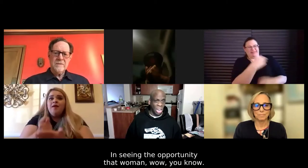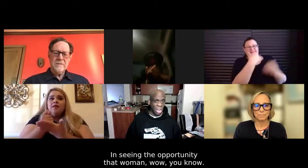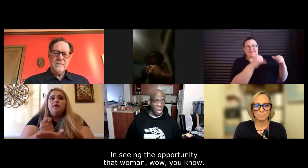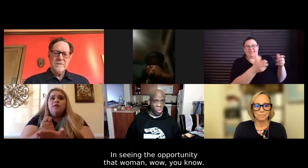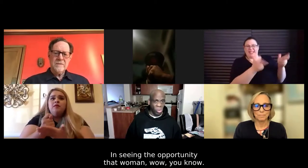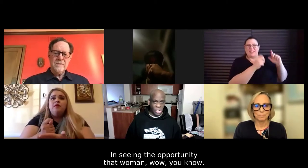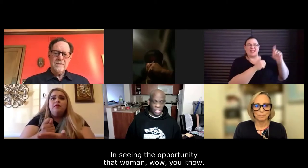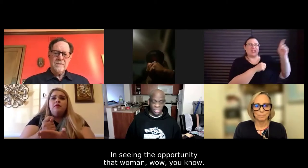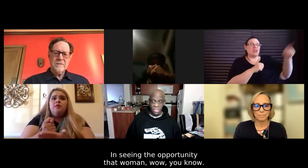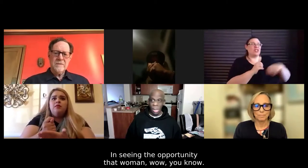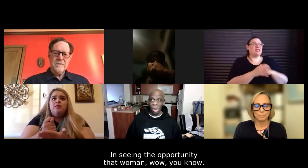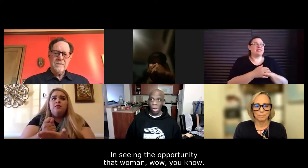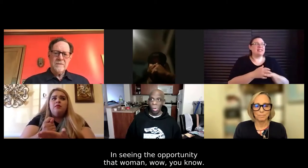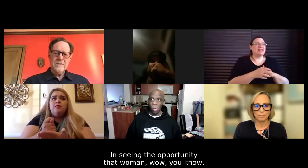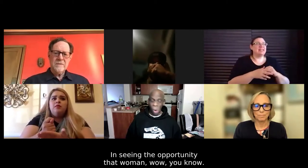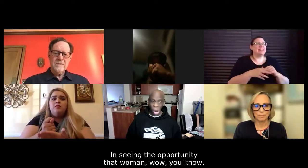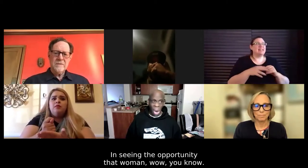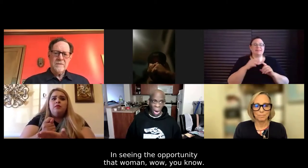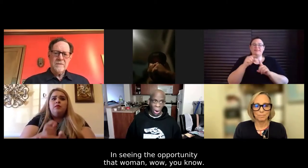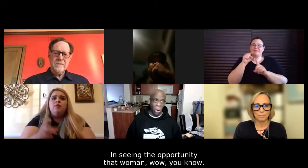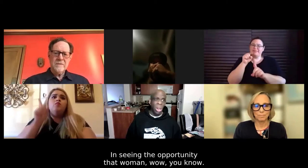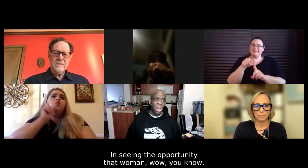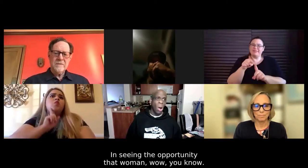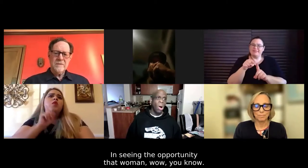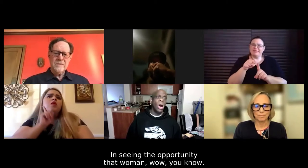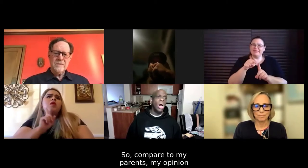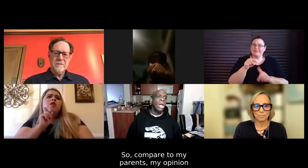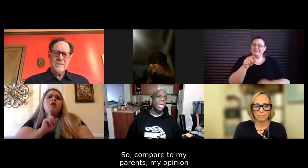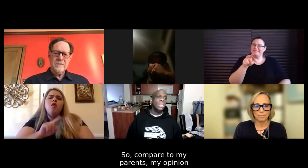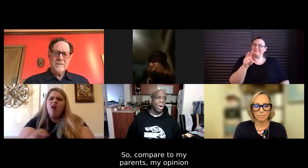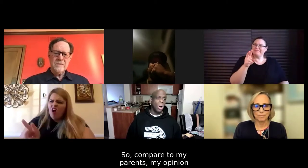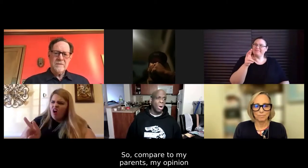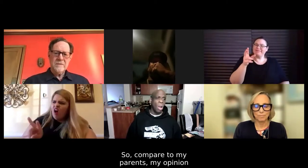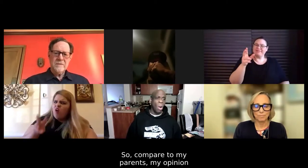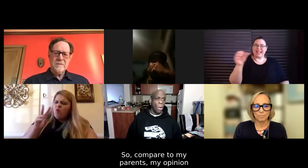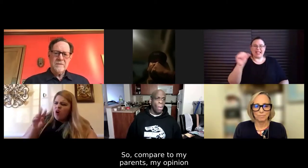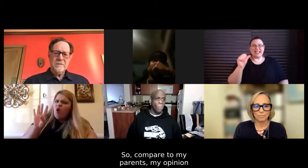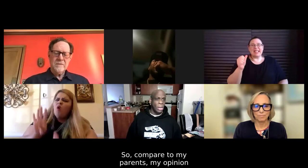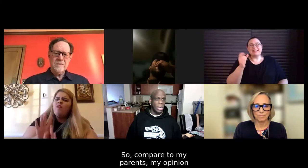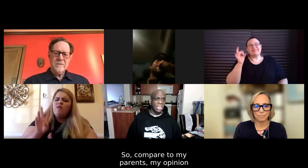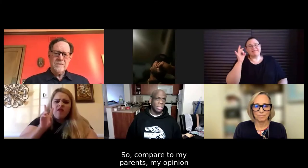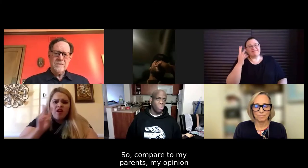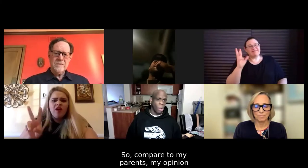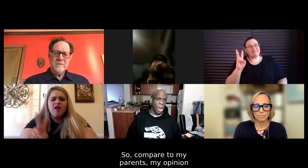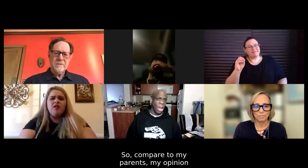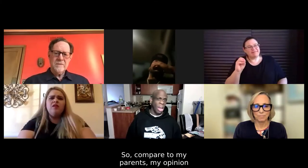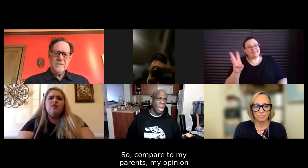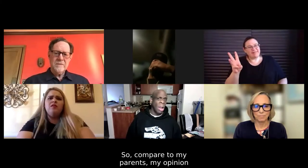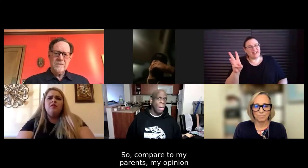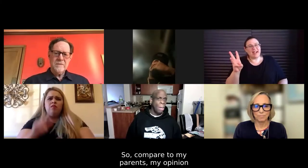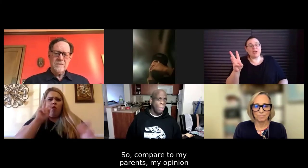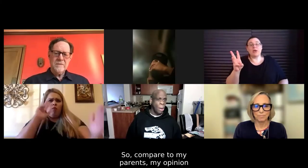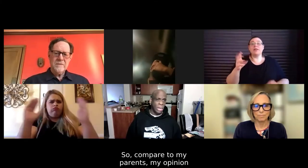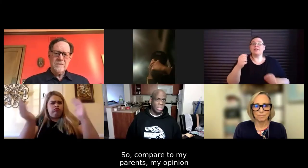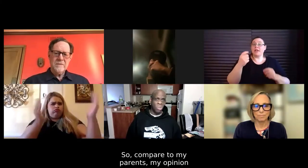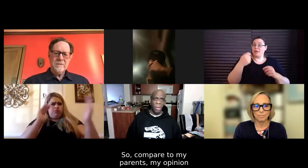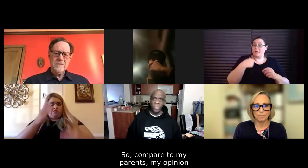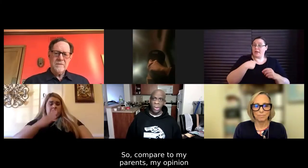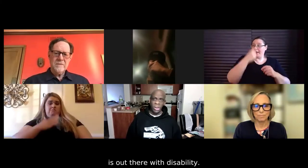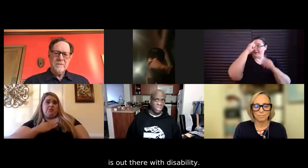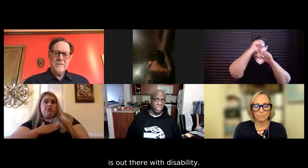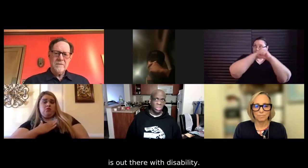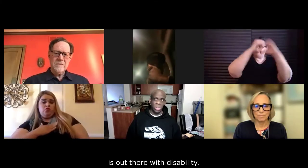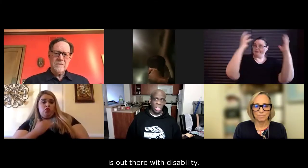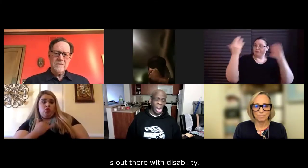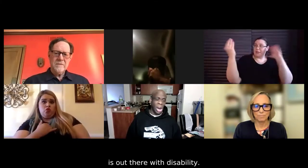I was like, wow, you know. So, you know, compared to my parents, my